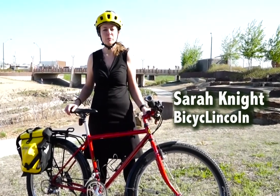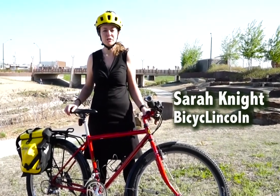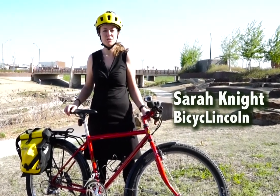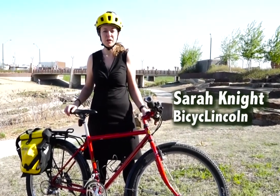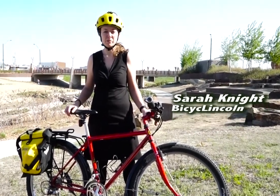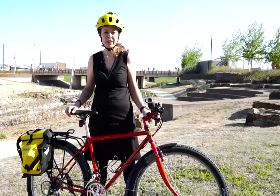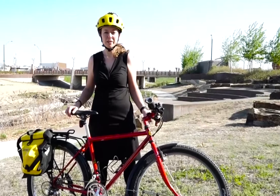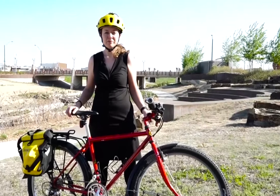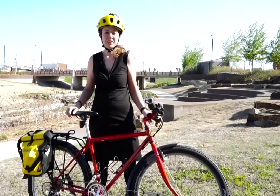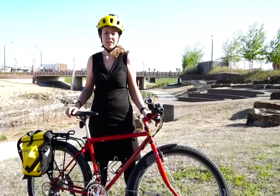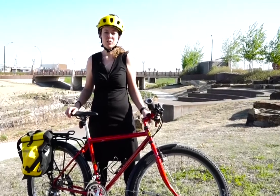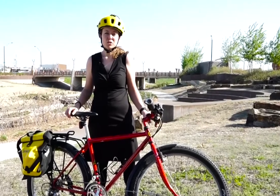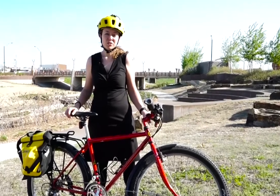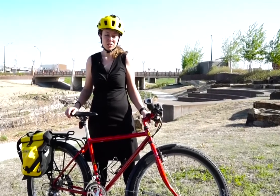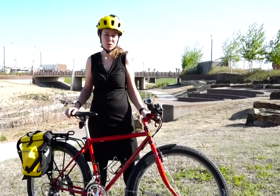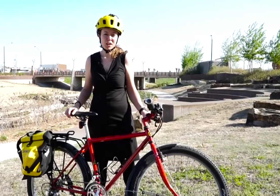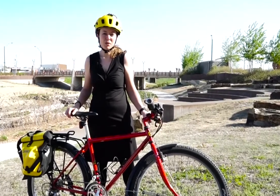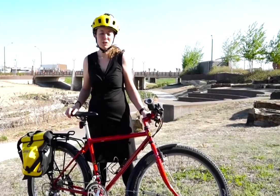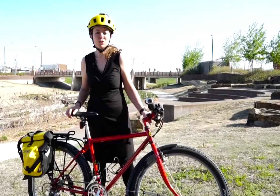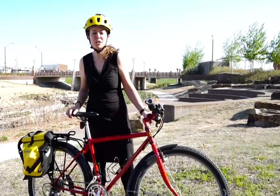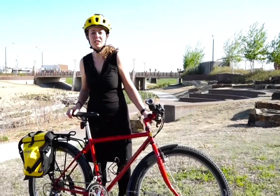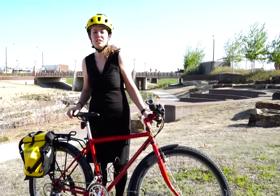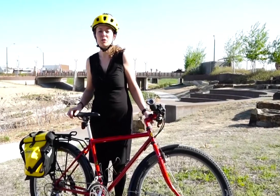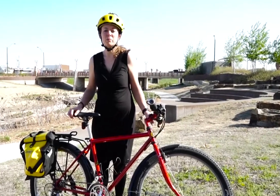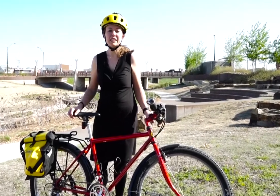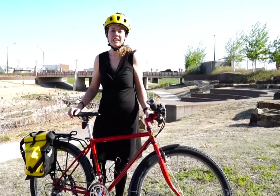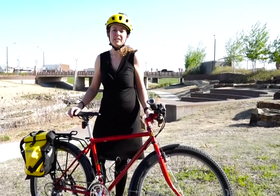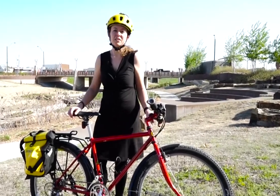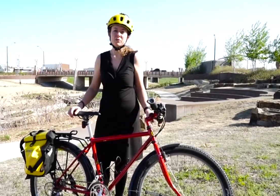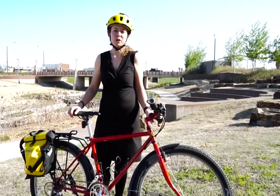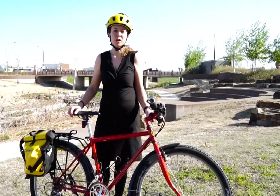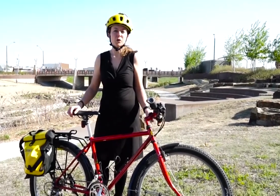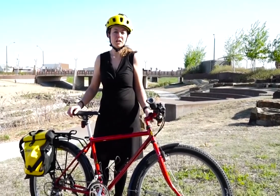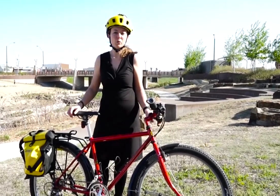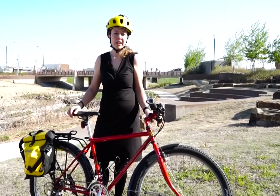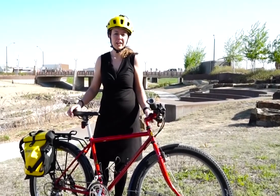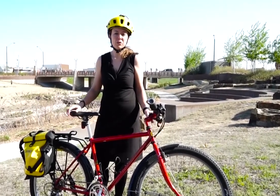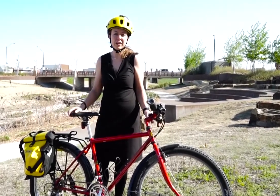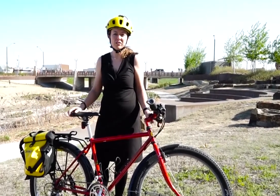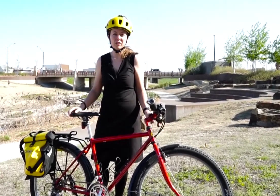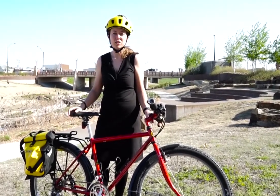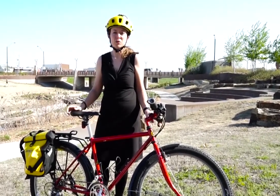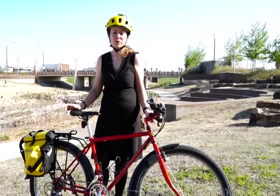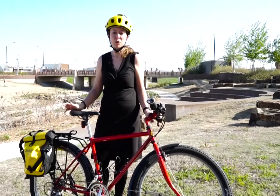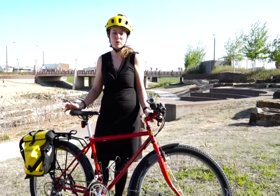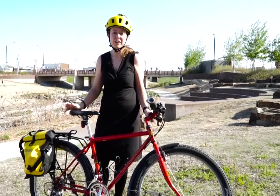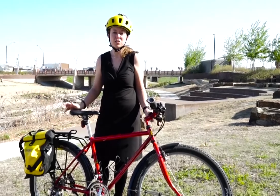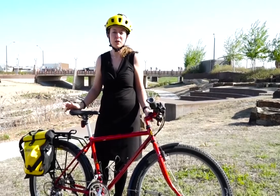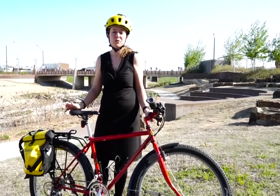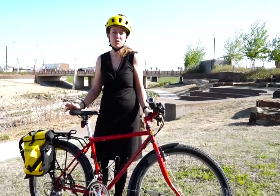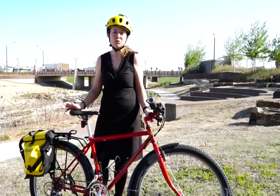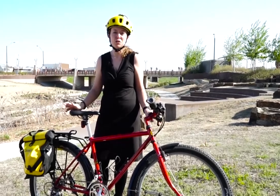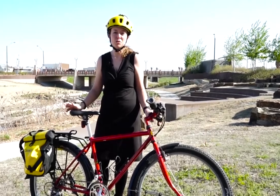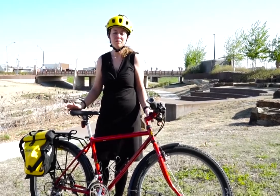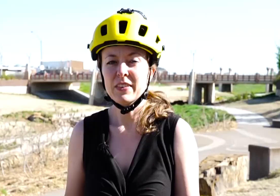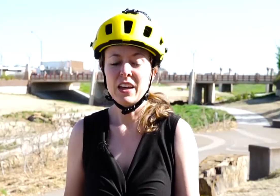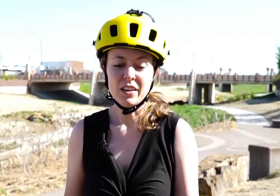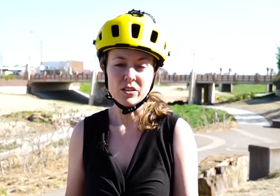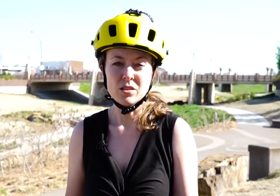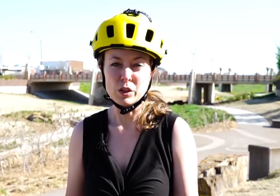place to ride a bike. This Earth Day, we want you to consider biking as a very green way to get around and also a fun way that's great for you, too. And there are some